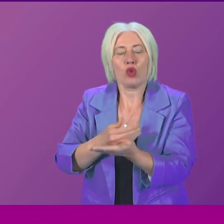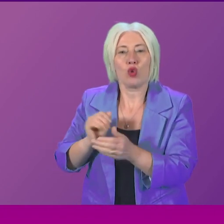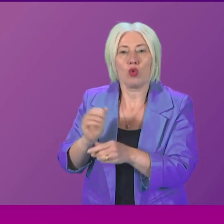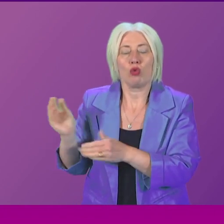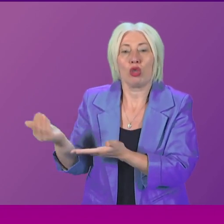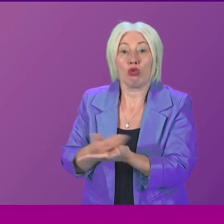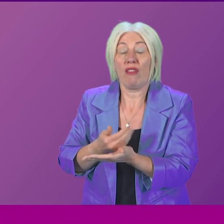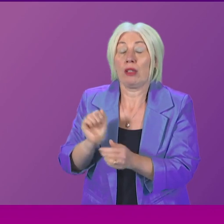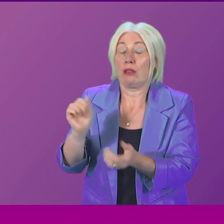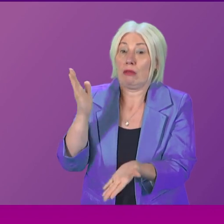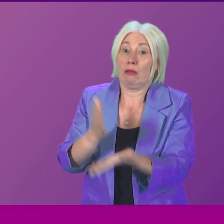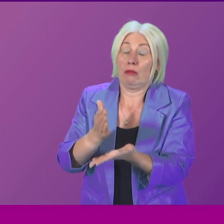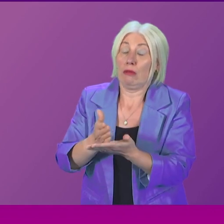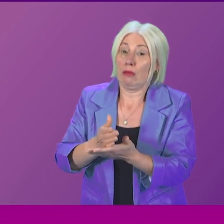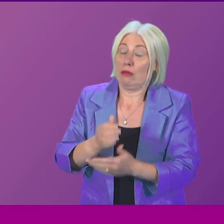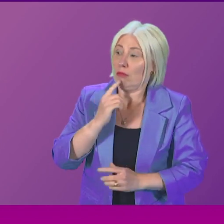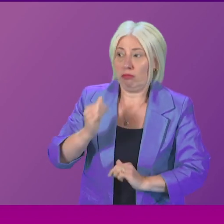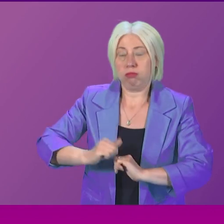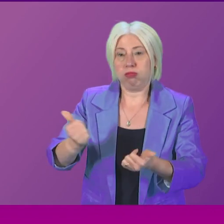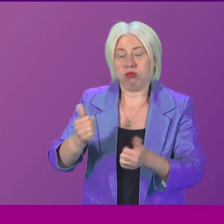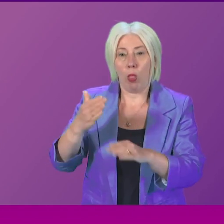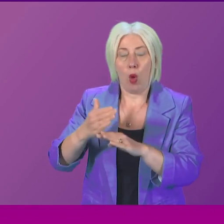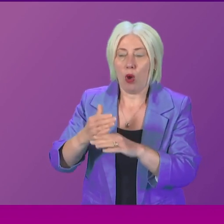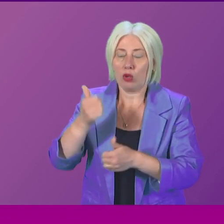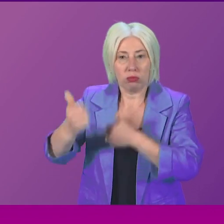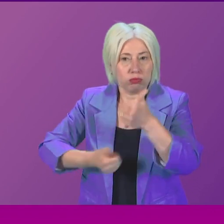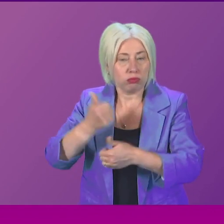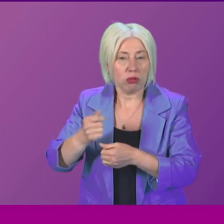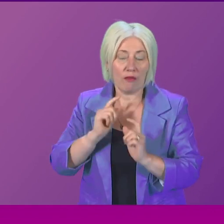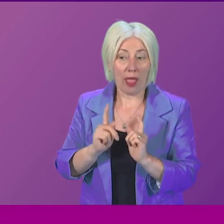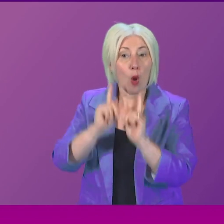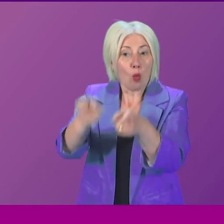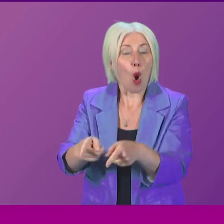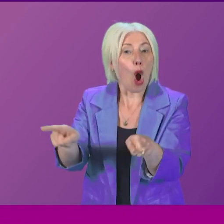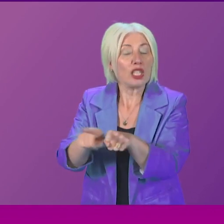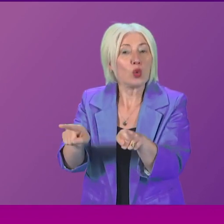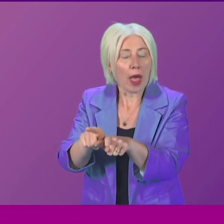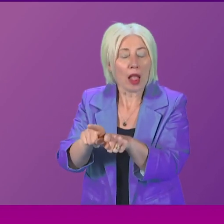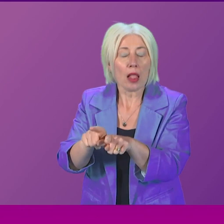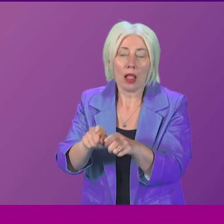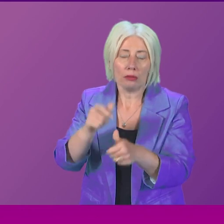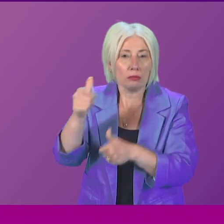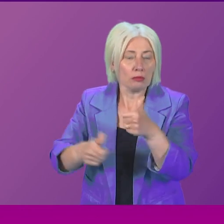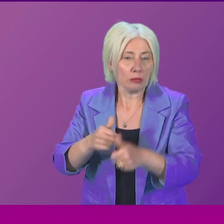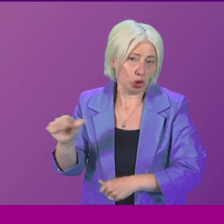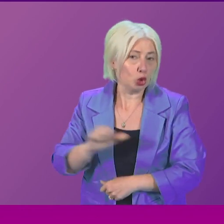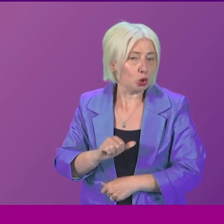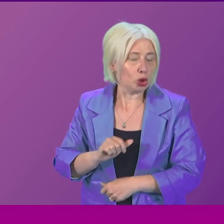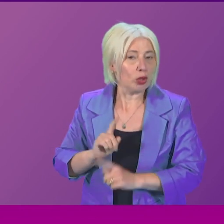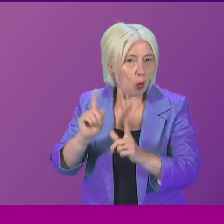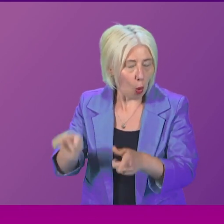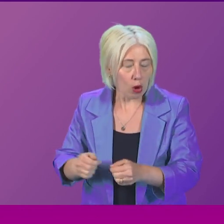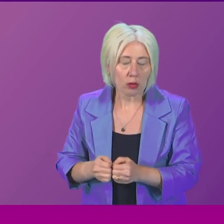Bill Kidd's words. And once again, congratulate the Scottish Fire and Rescue Service on their well-deserved award. I think